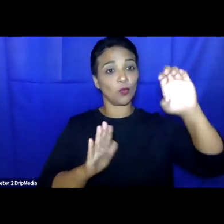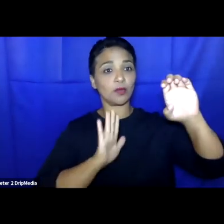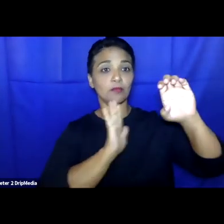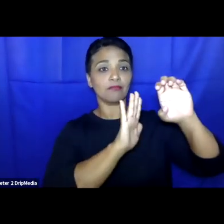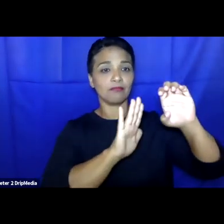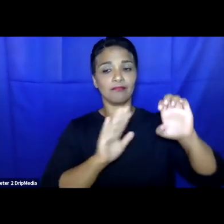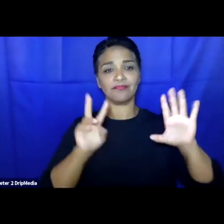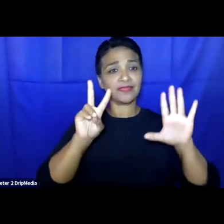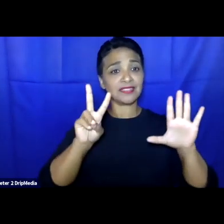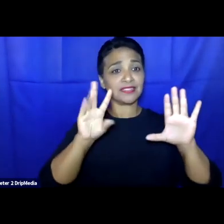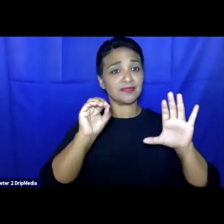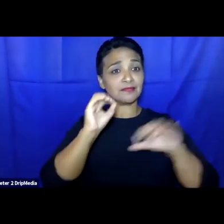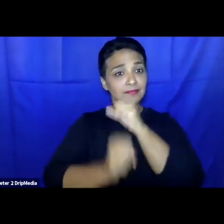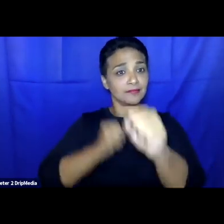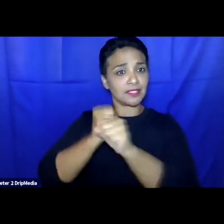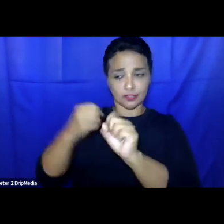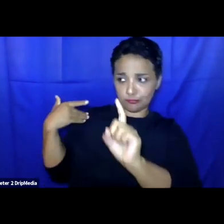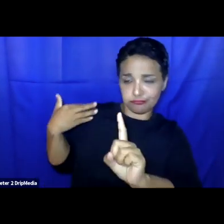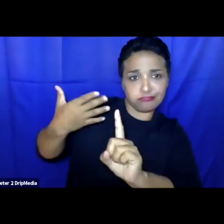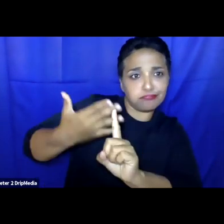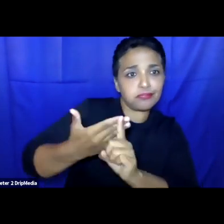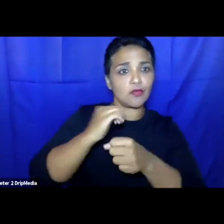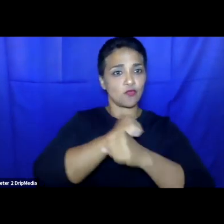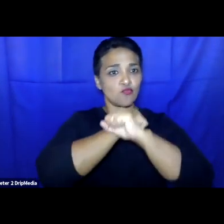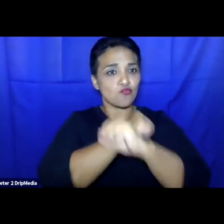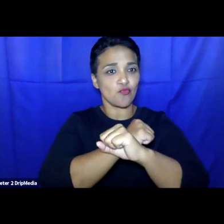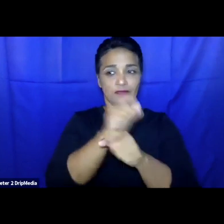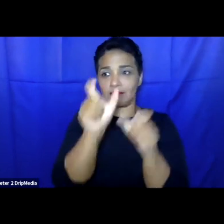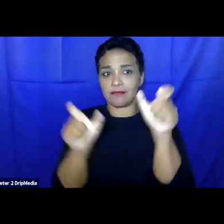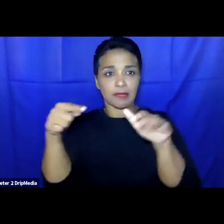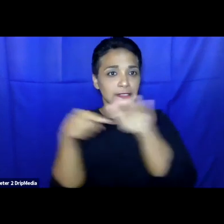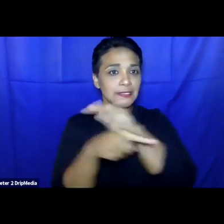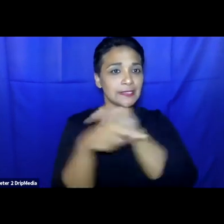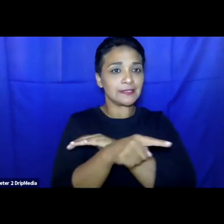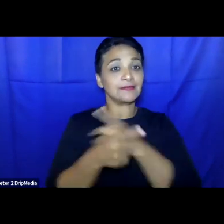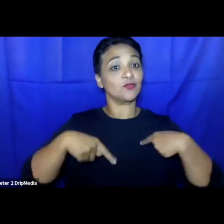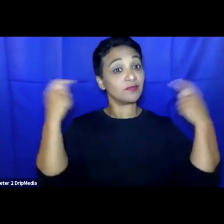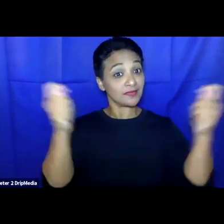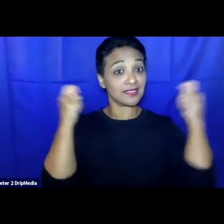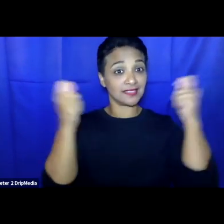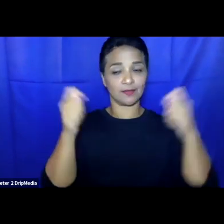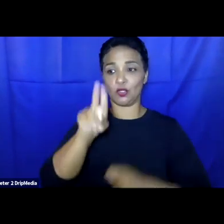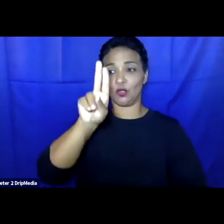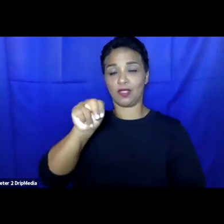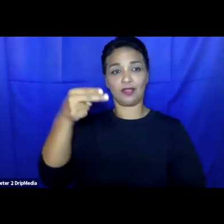people forced to flee organized on the occasion of the 70th anniversary of the United Nations High Commissioner for Refugees.